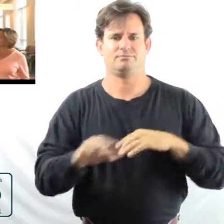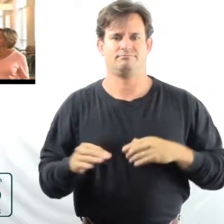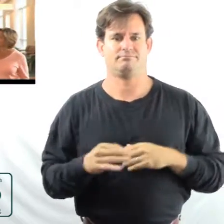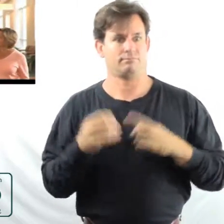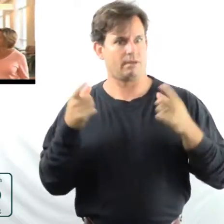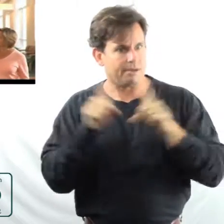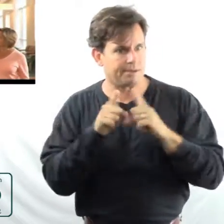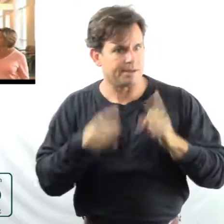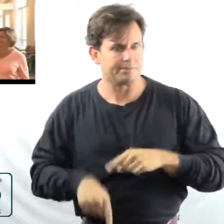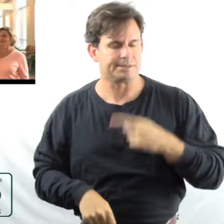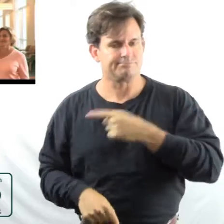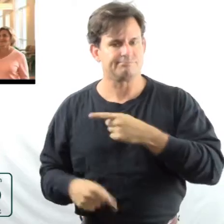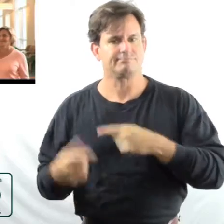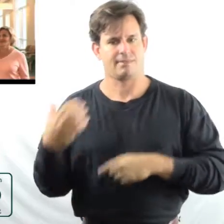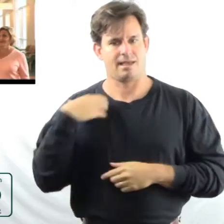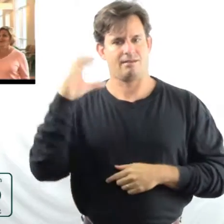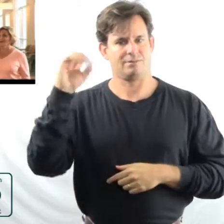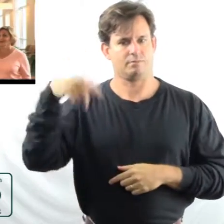she has COPD. That's right.